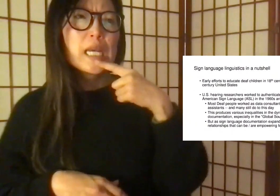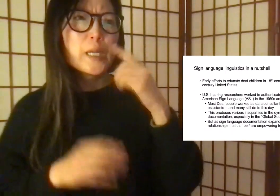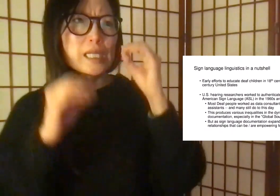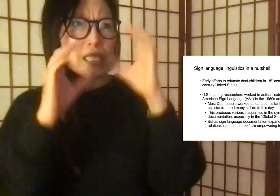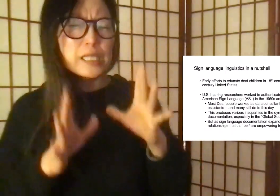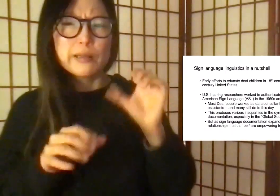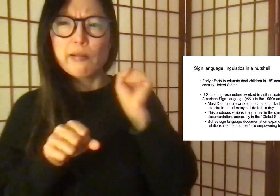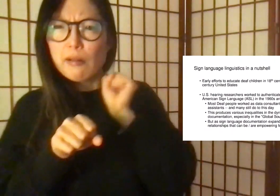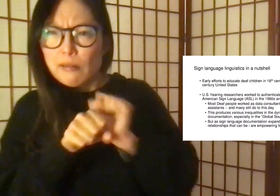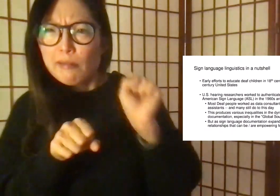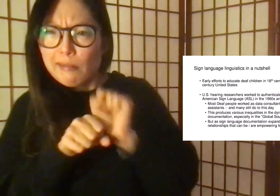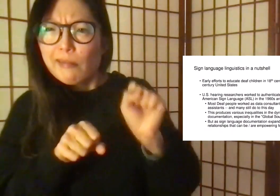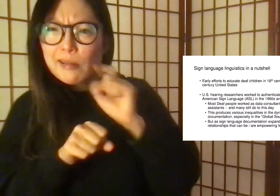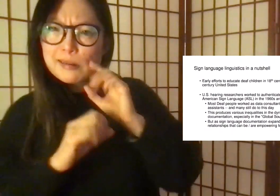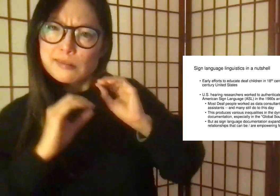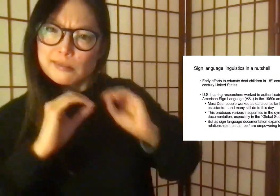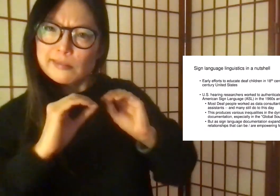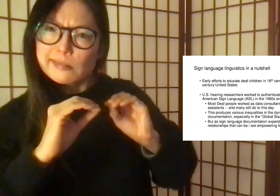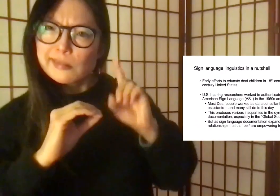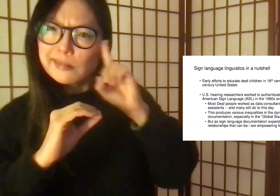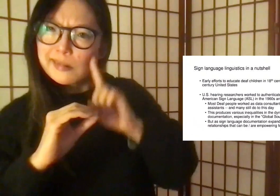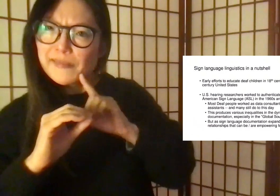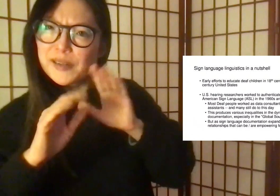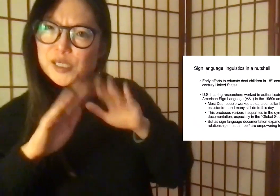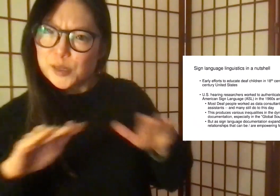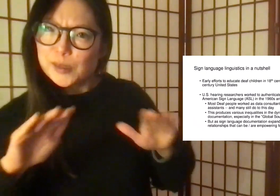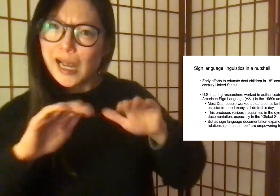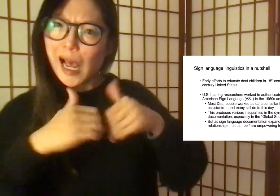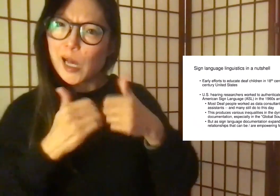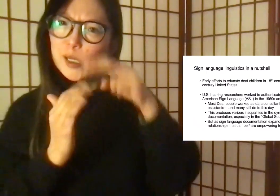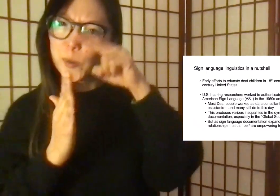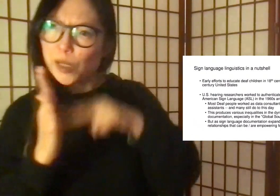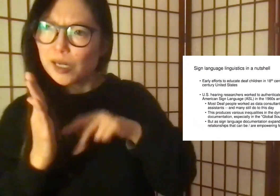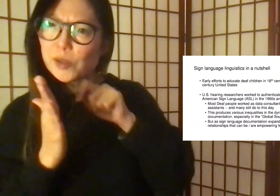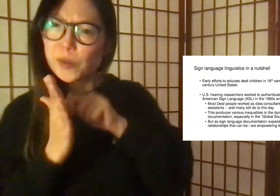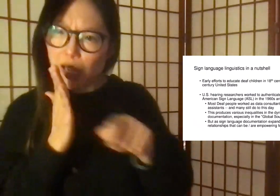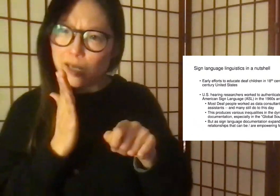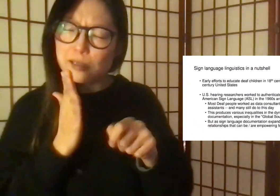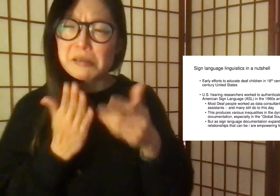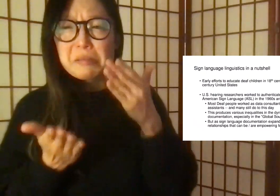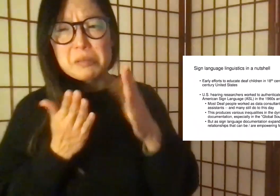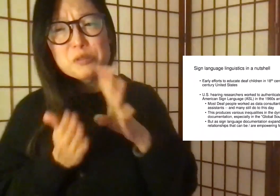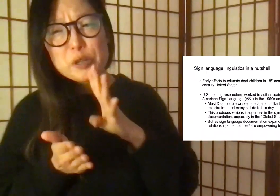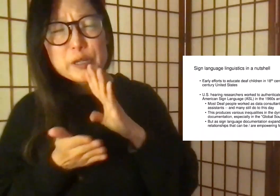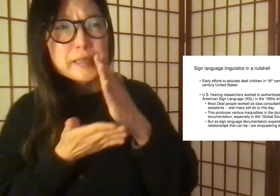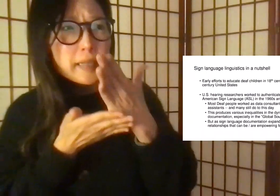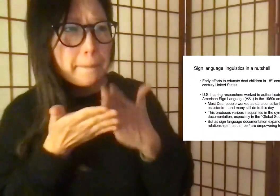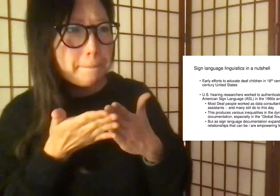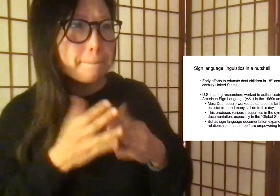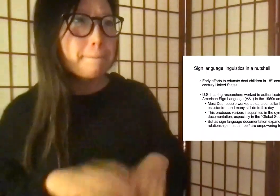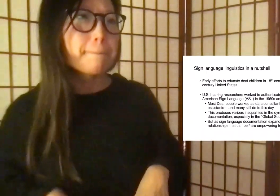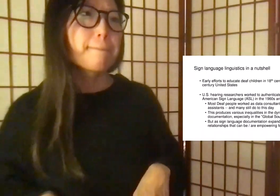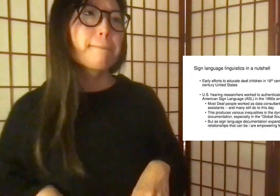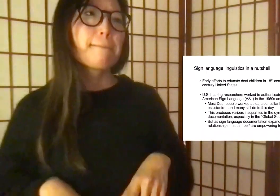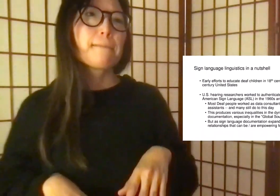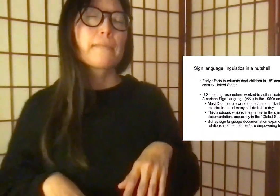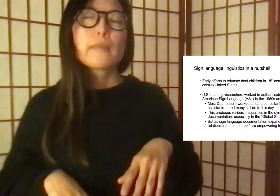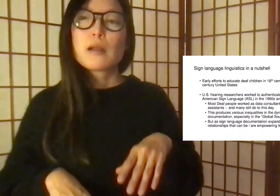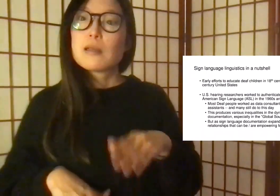Way back in the 18th century in Europe, hearing educators labored to teach deaf children to